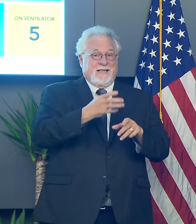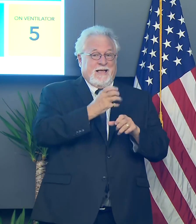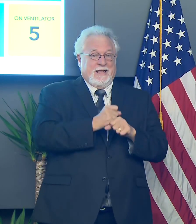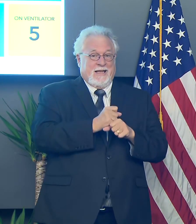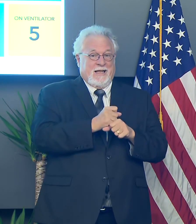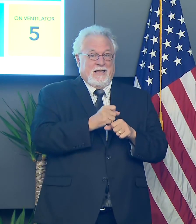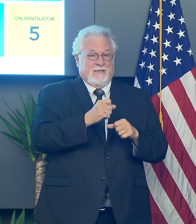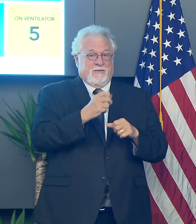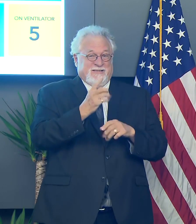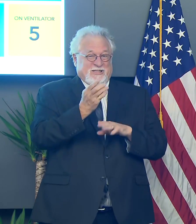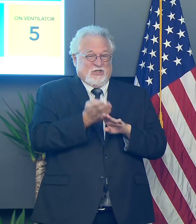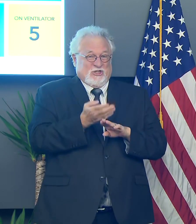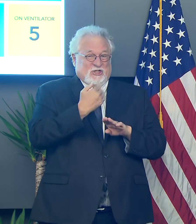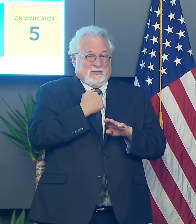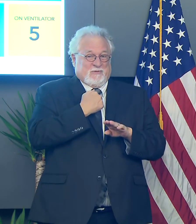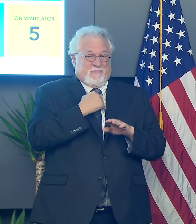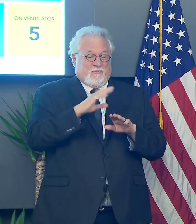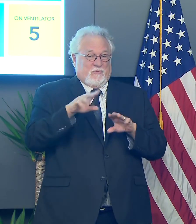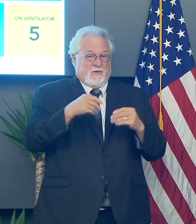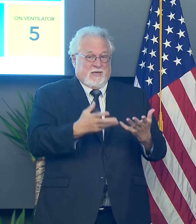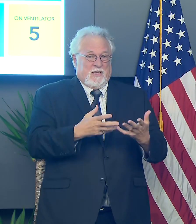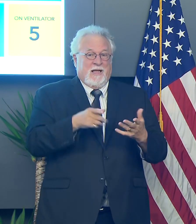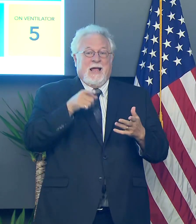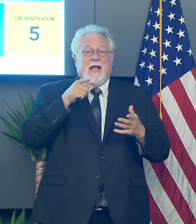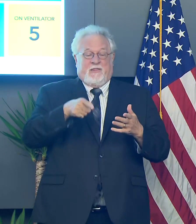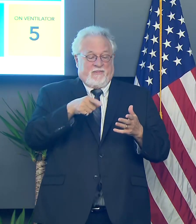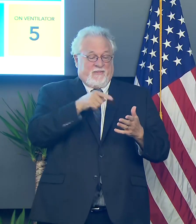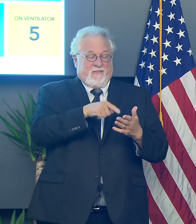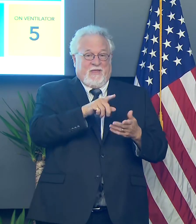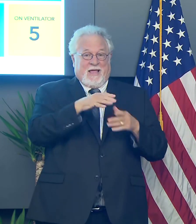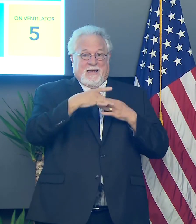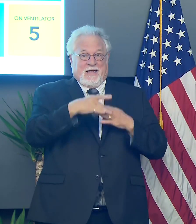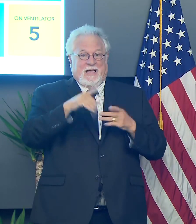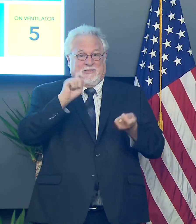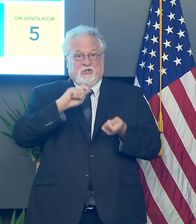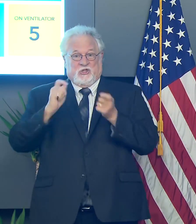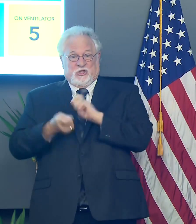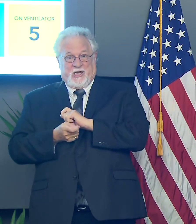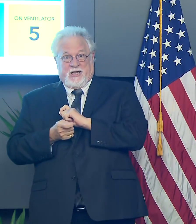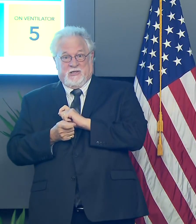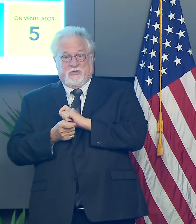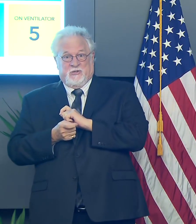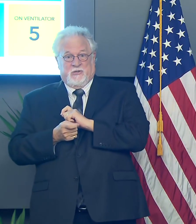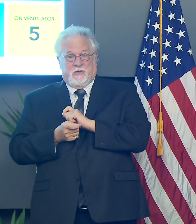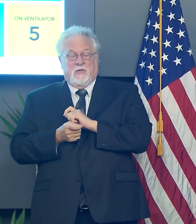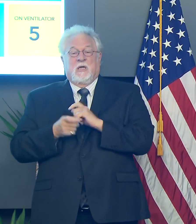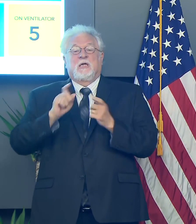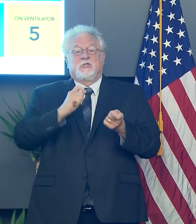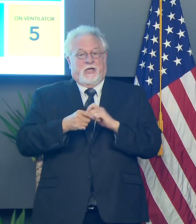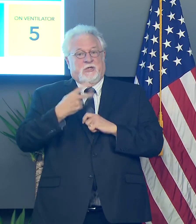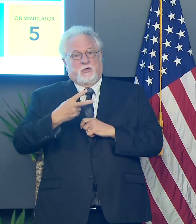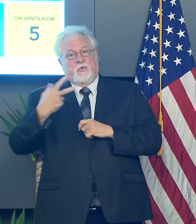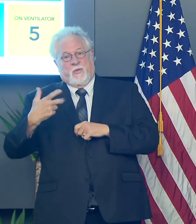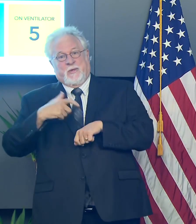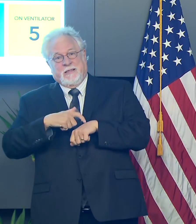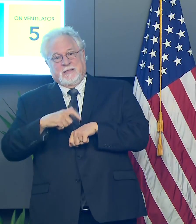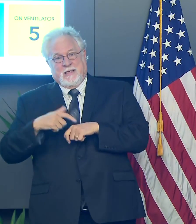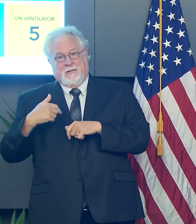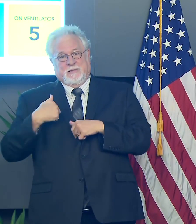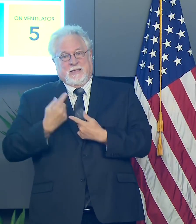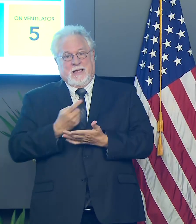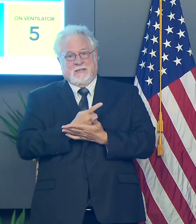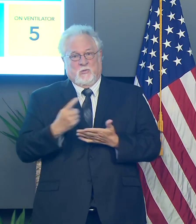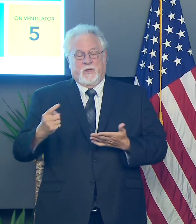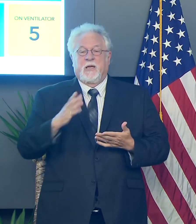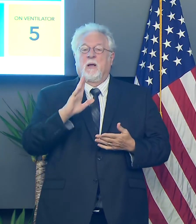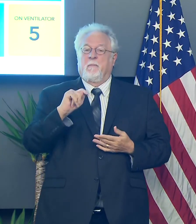before I gave that to you. That guidance has actually changed over, over time. Uh, it's changed two or three times in the last week.